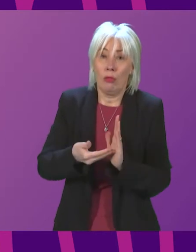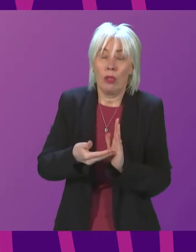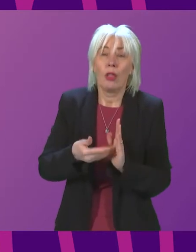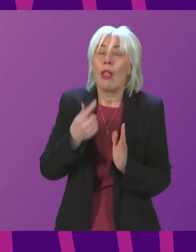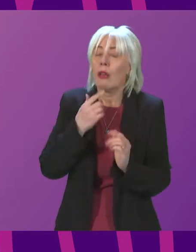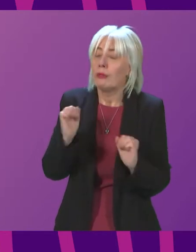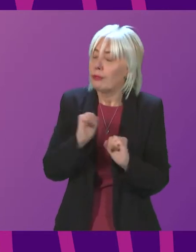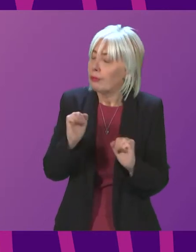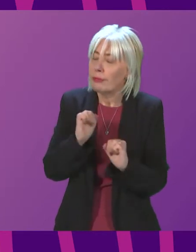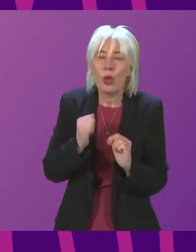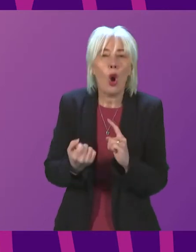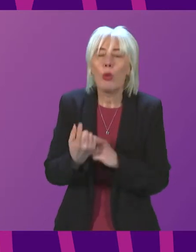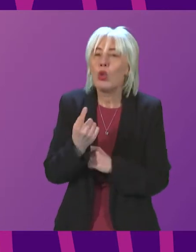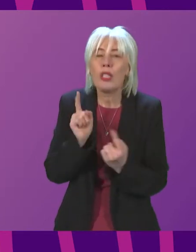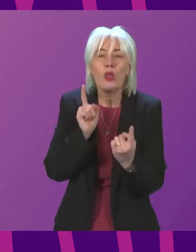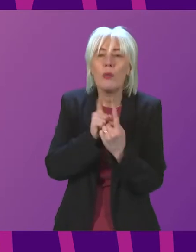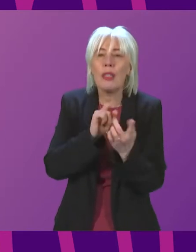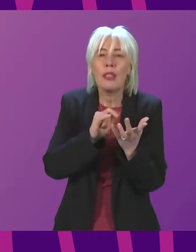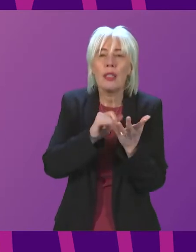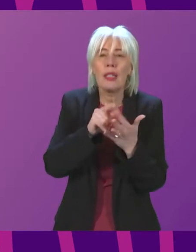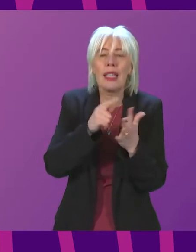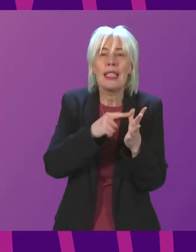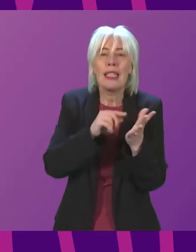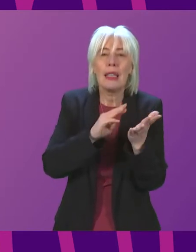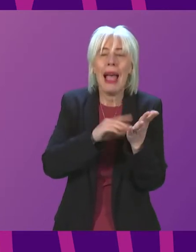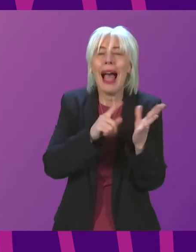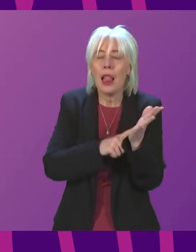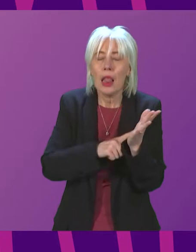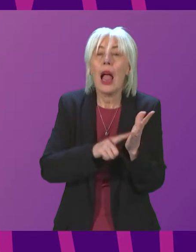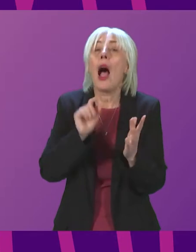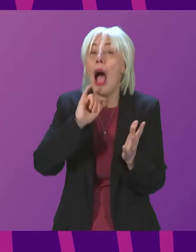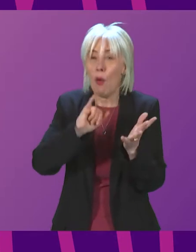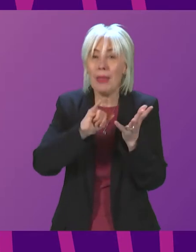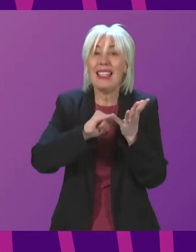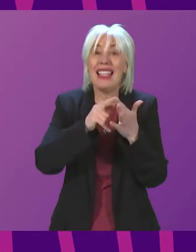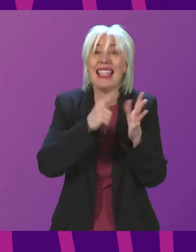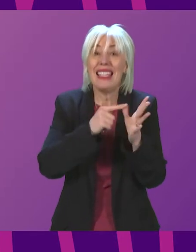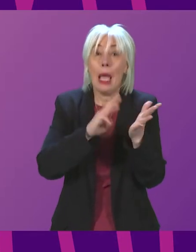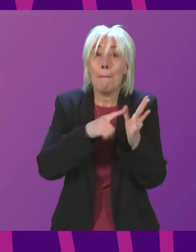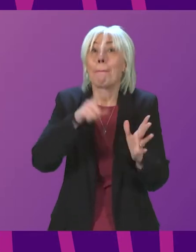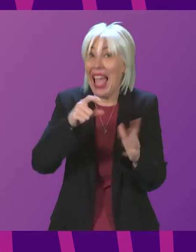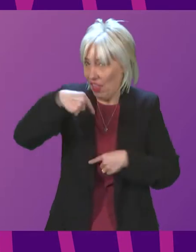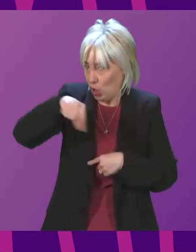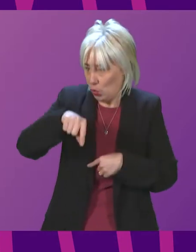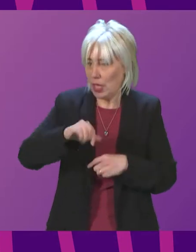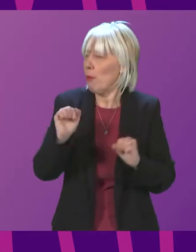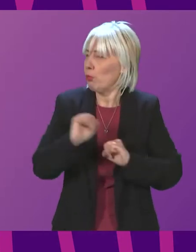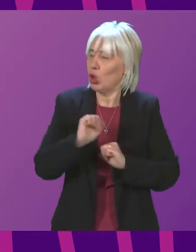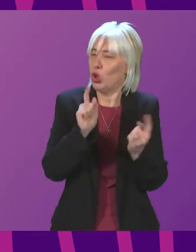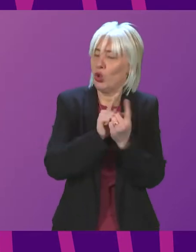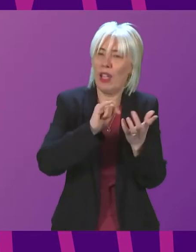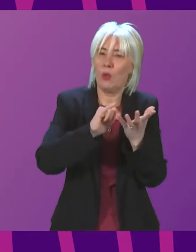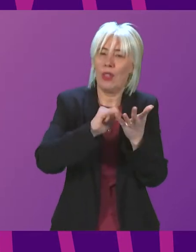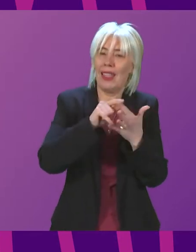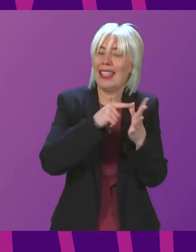I've not yet had the opportunity to meet with C-MAL. I am meeting C-MAC this week but let me first meet with C-MAL and I can respond to him in writing